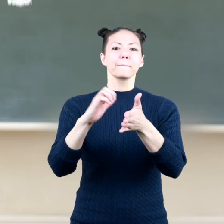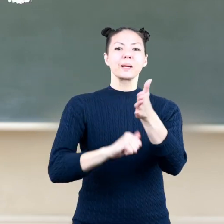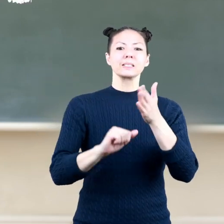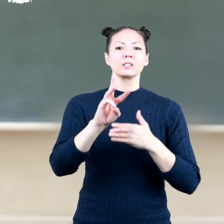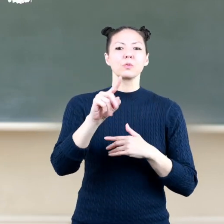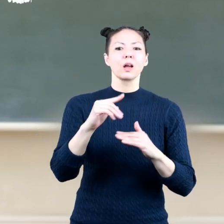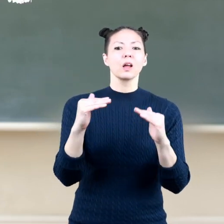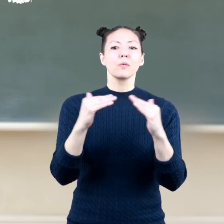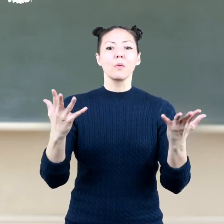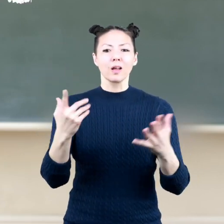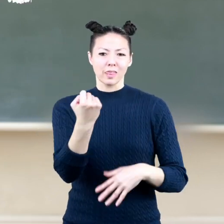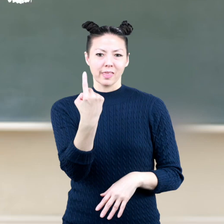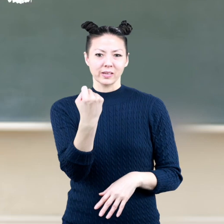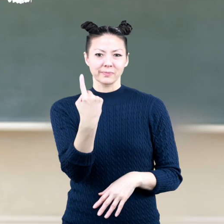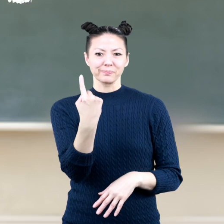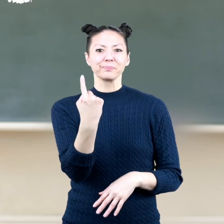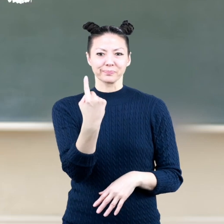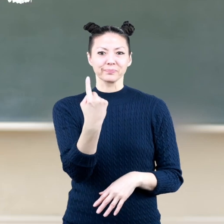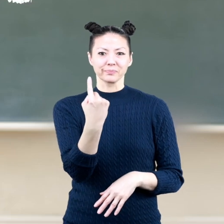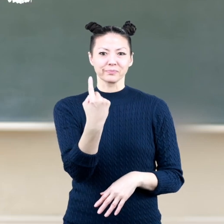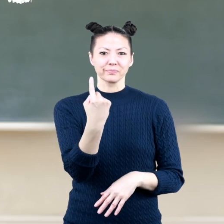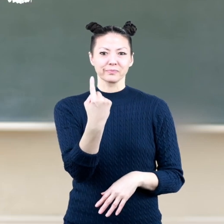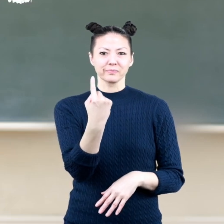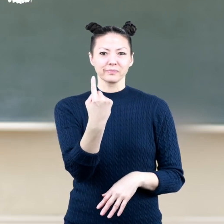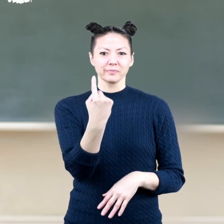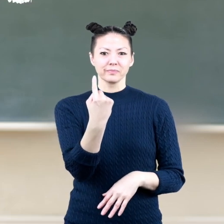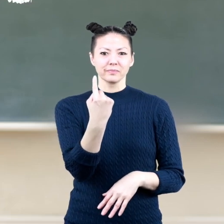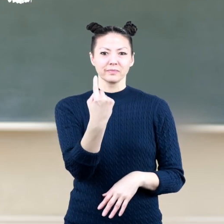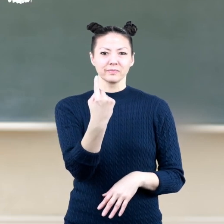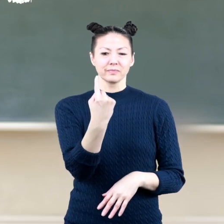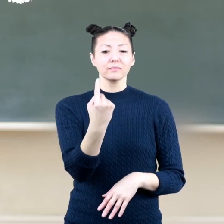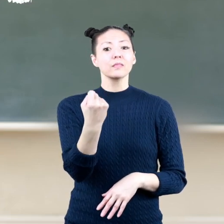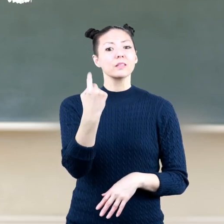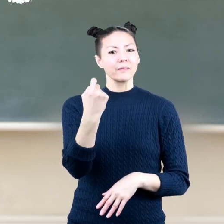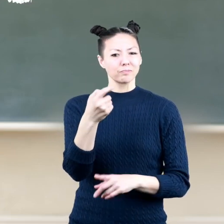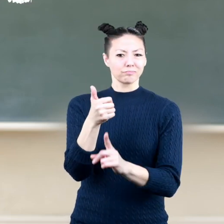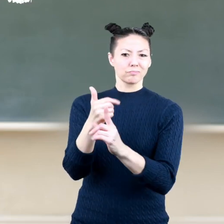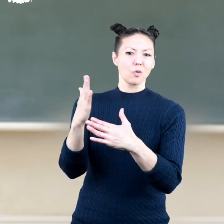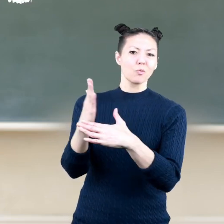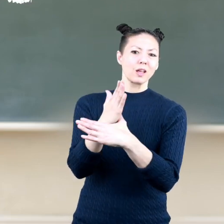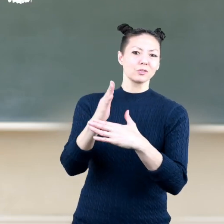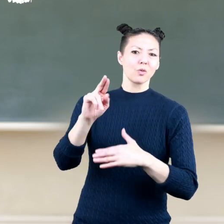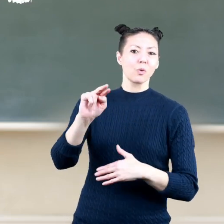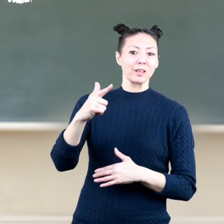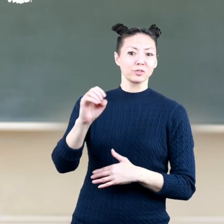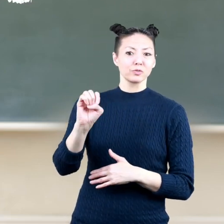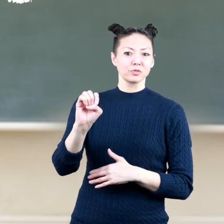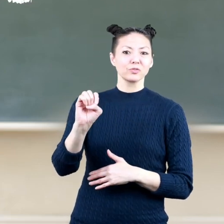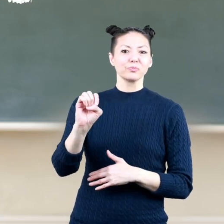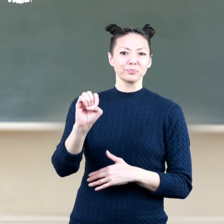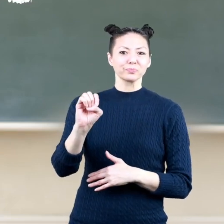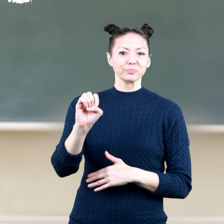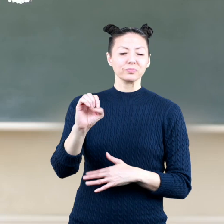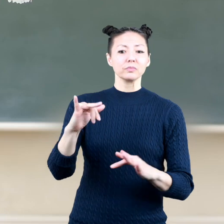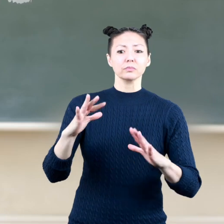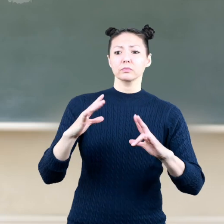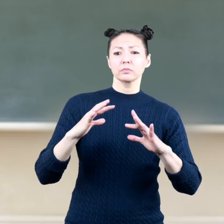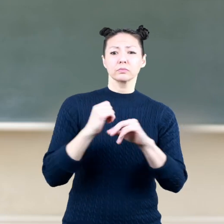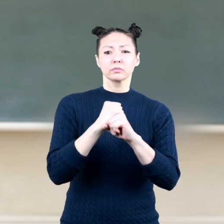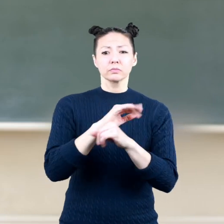minus 61 equals 11 so 11 is the range in summary the